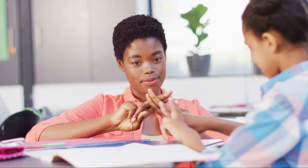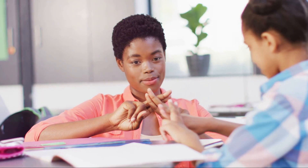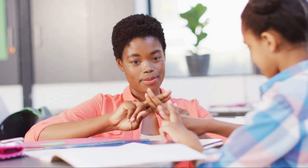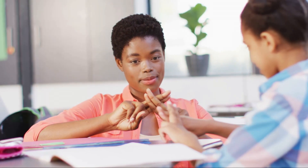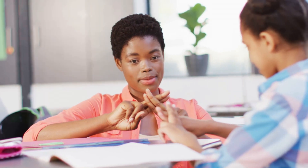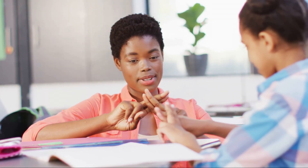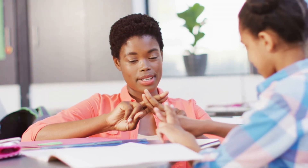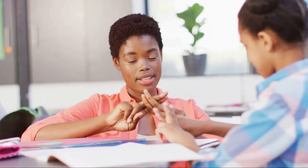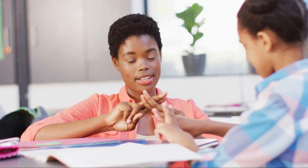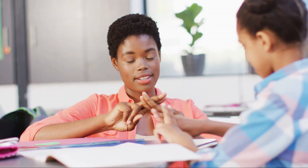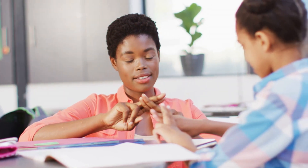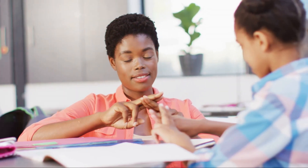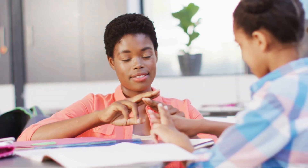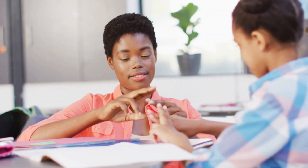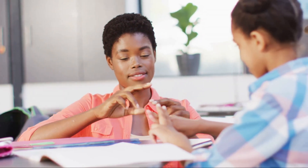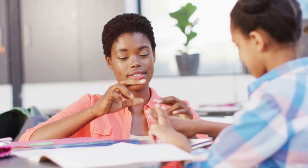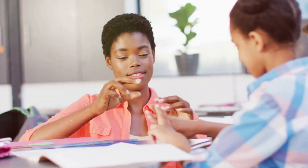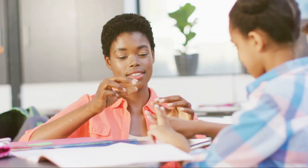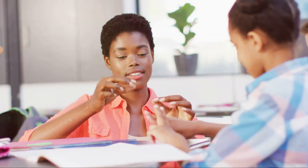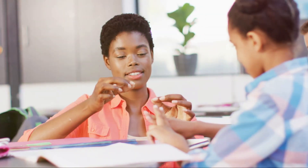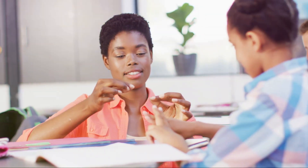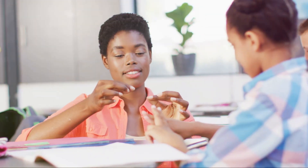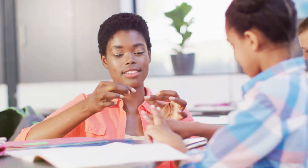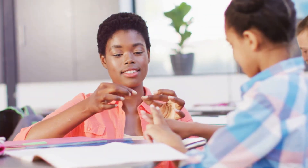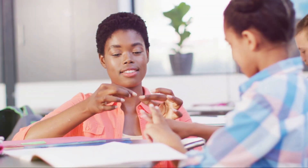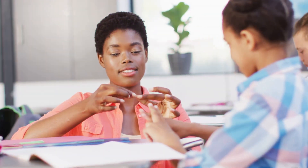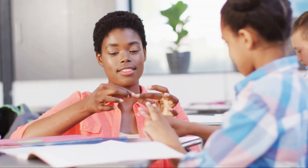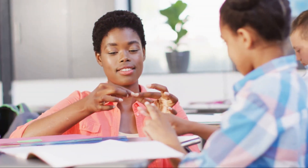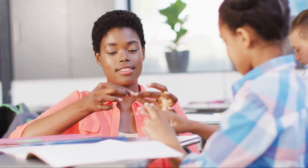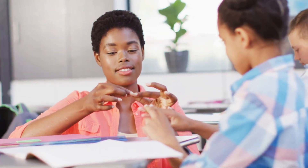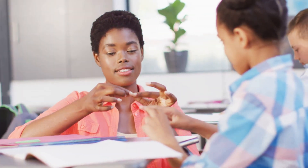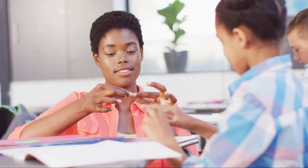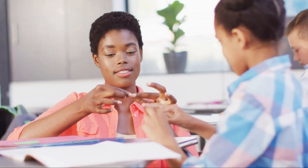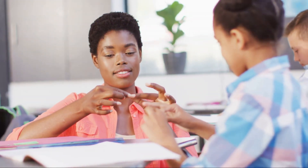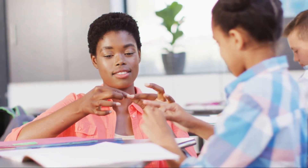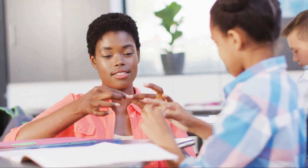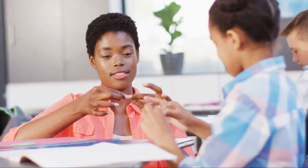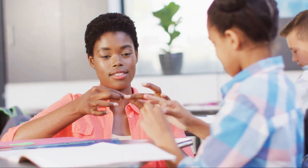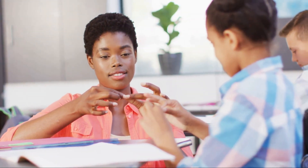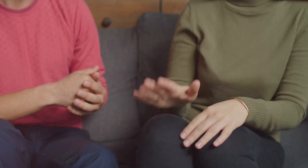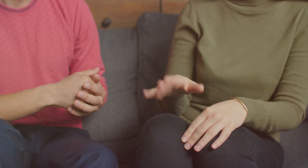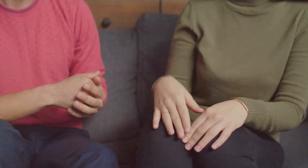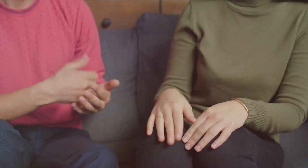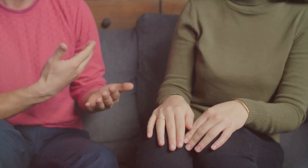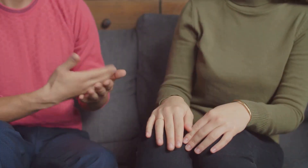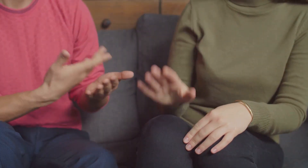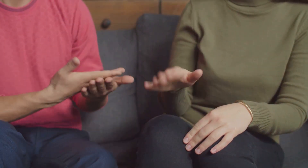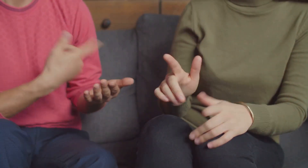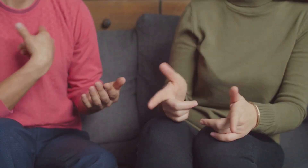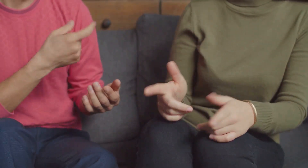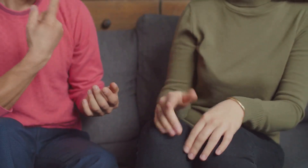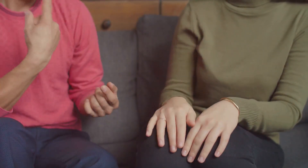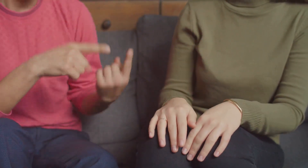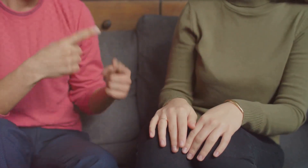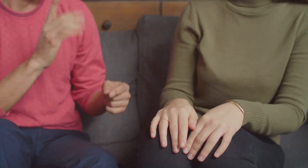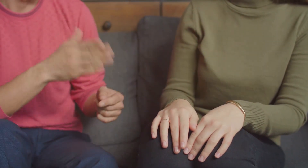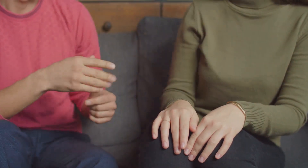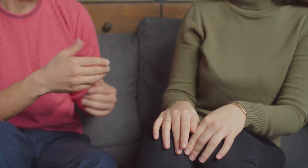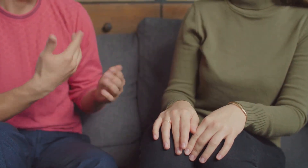your skills, absorbing knowledge, and navigating the complexities of sign language. From nuanced hand movements to facial expressions and